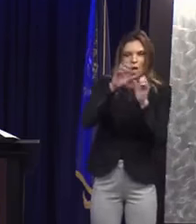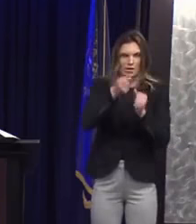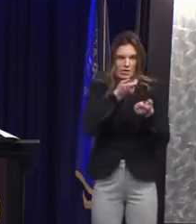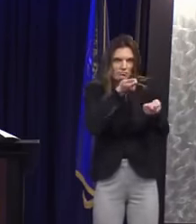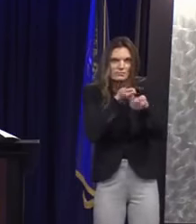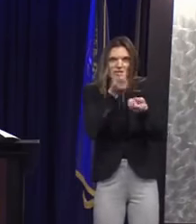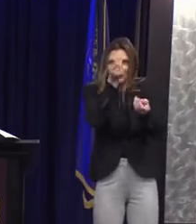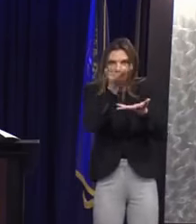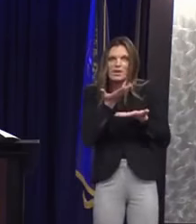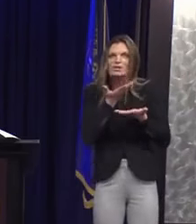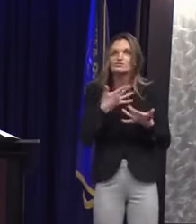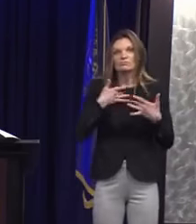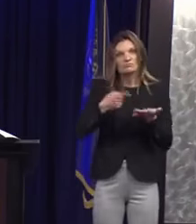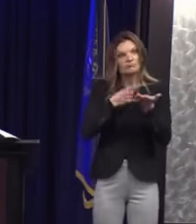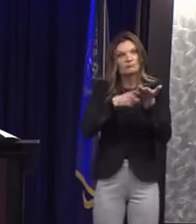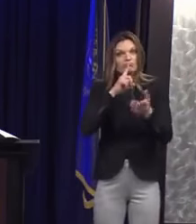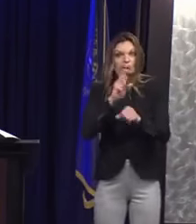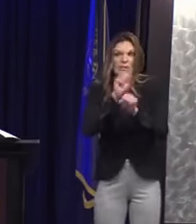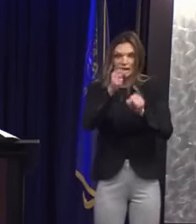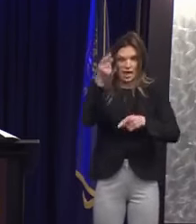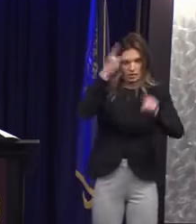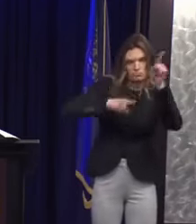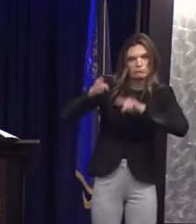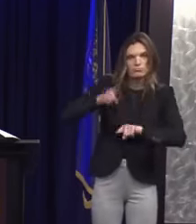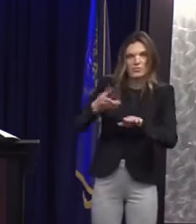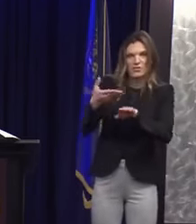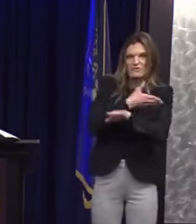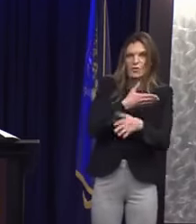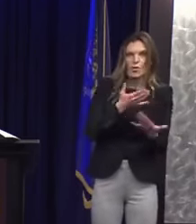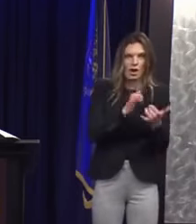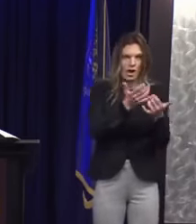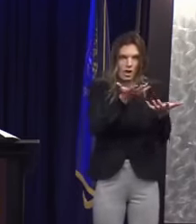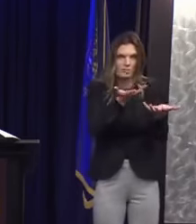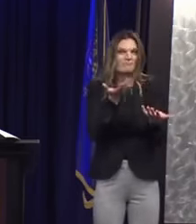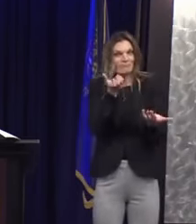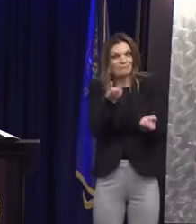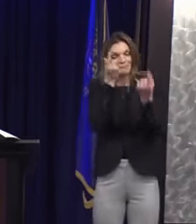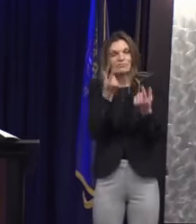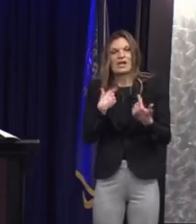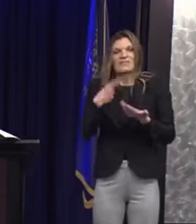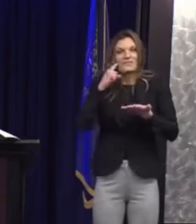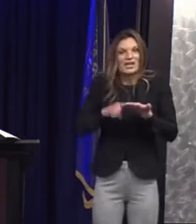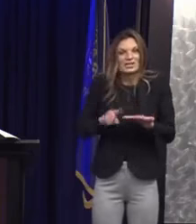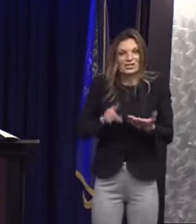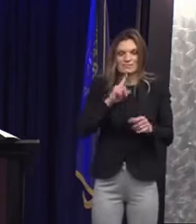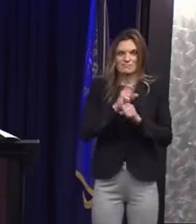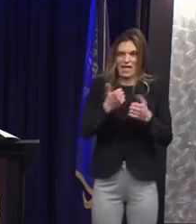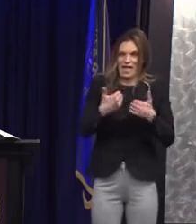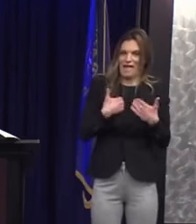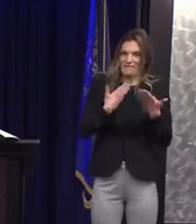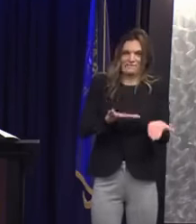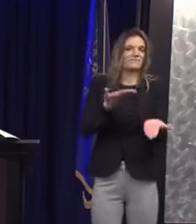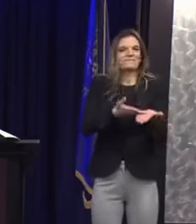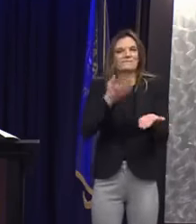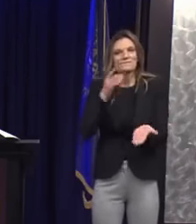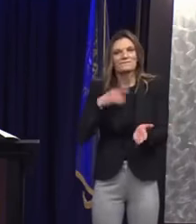what happened. In this case, our investigators had the video evidence.